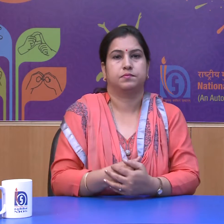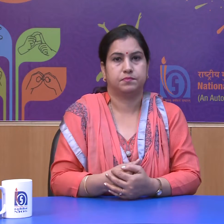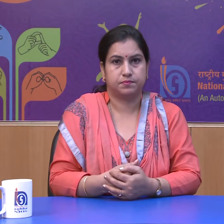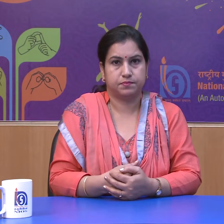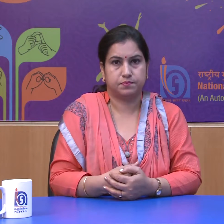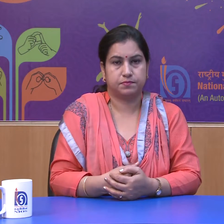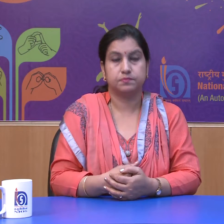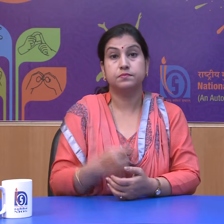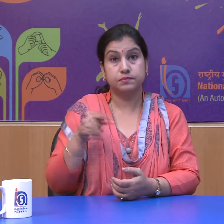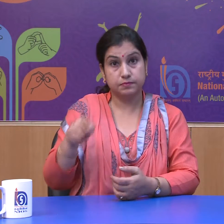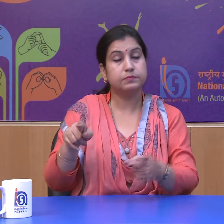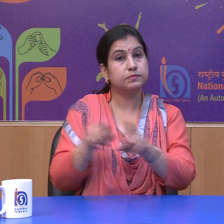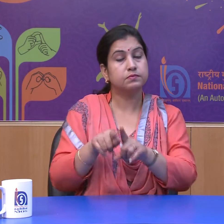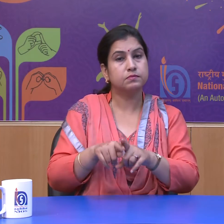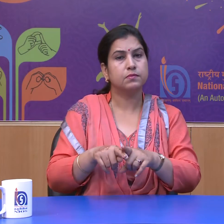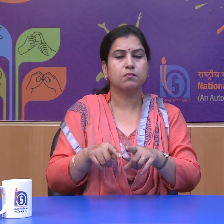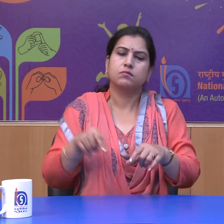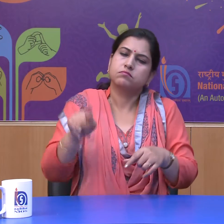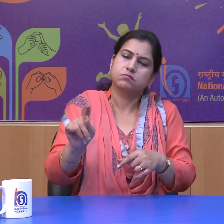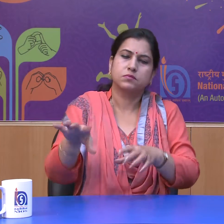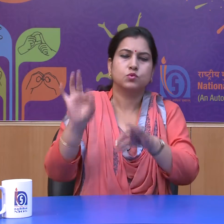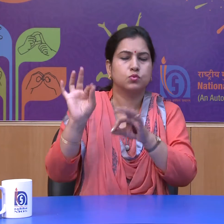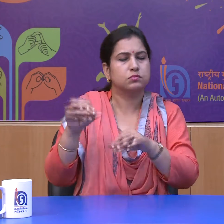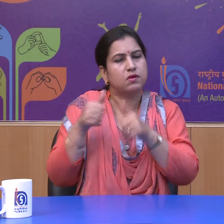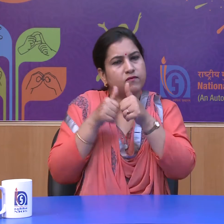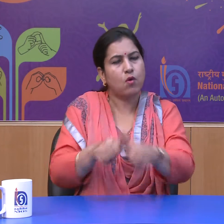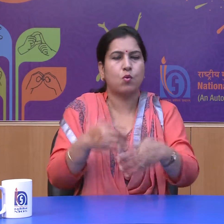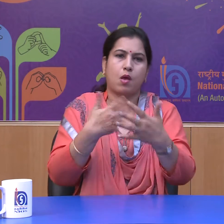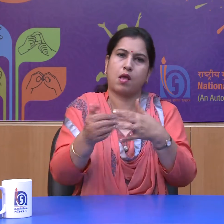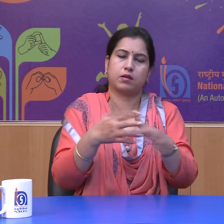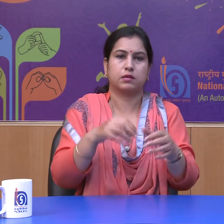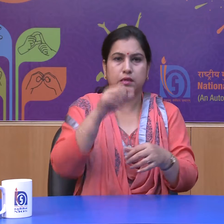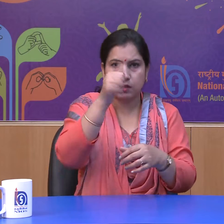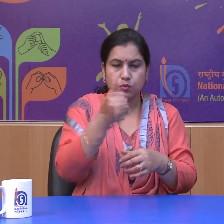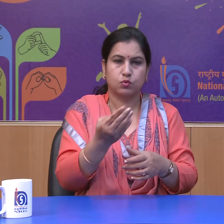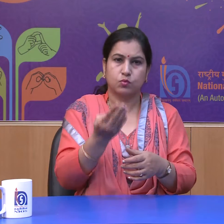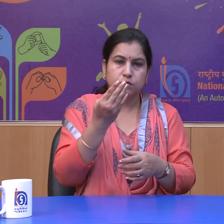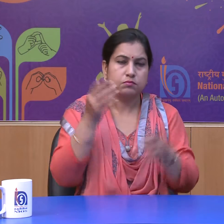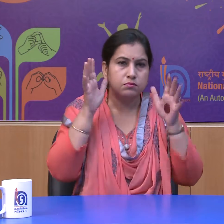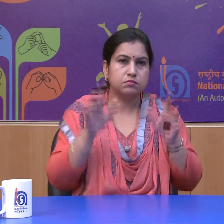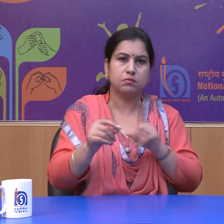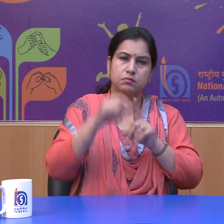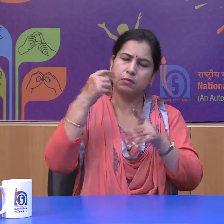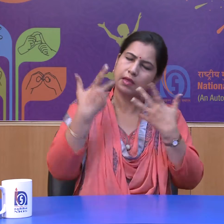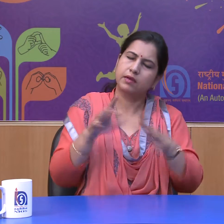They are also free to follow any religion and do any work they want to do.